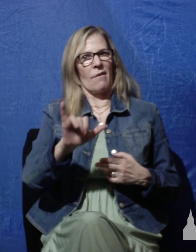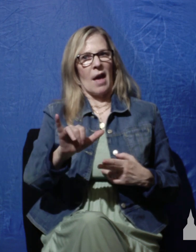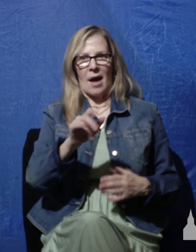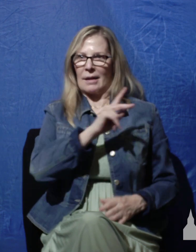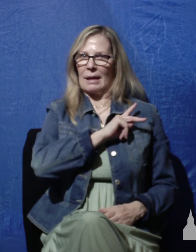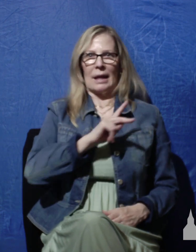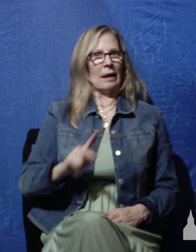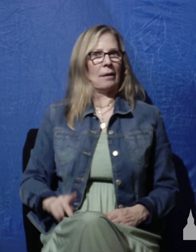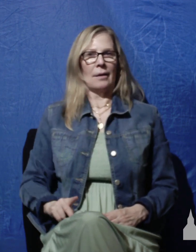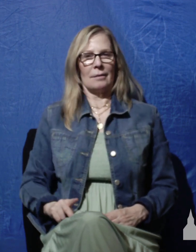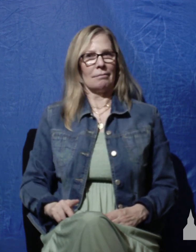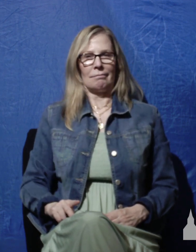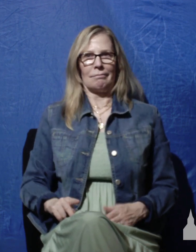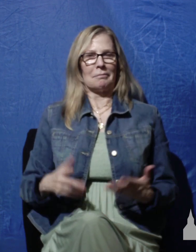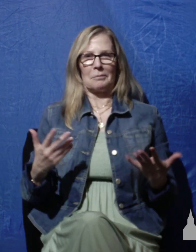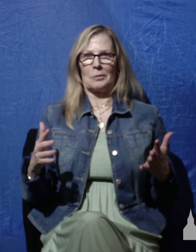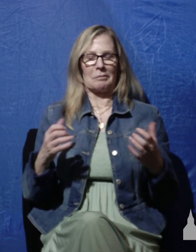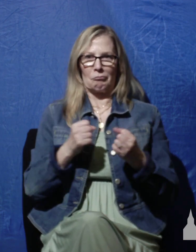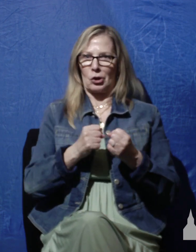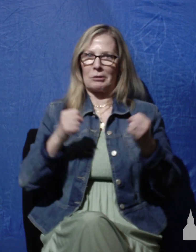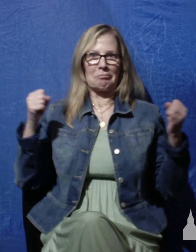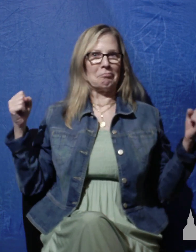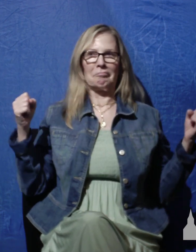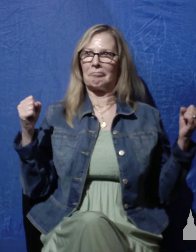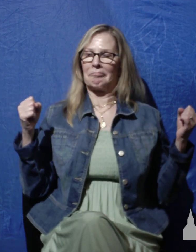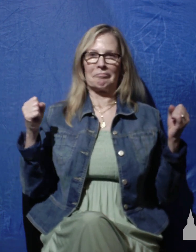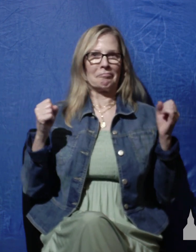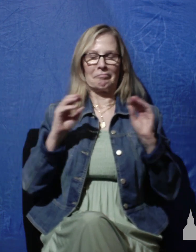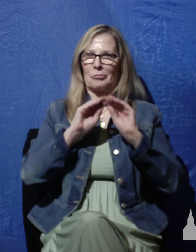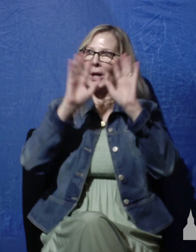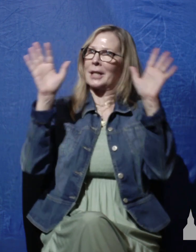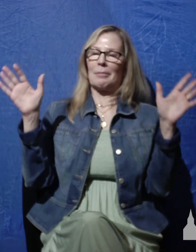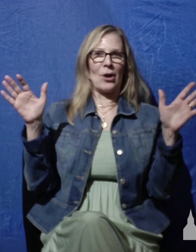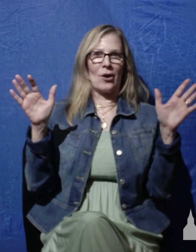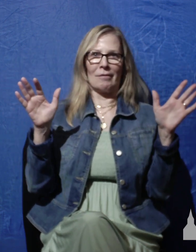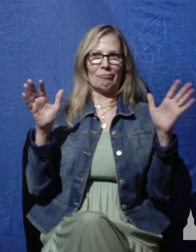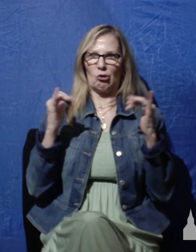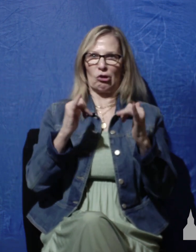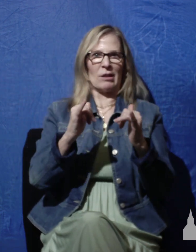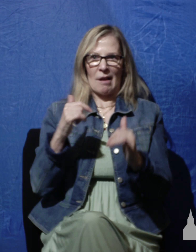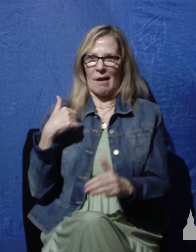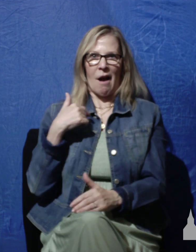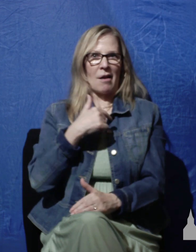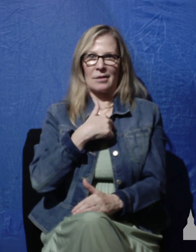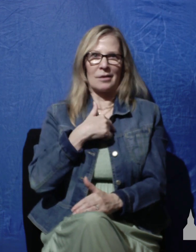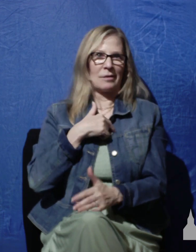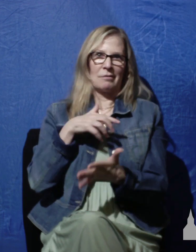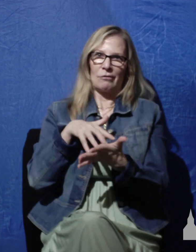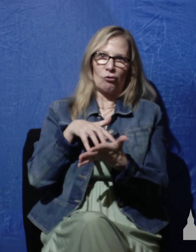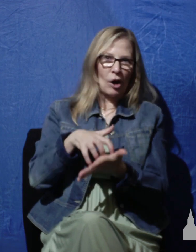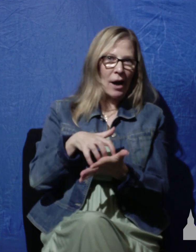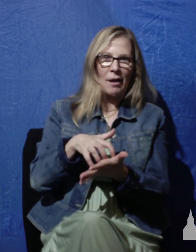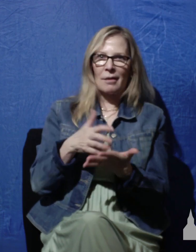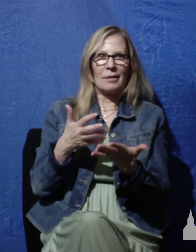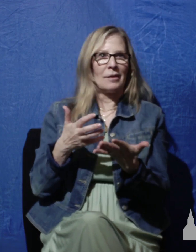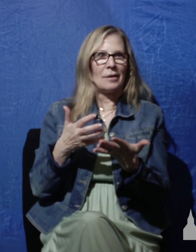his transparency he's just like us we're just like him frail and we get down